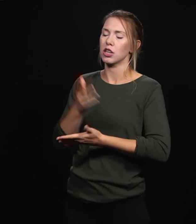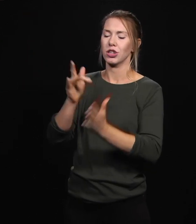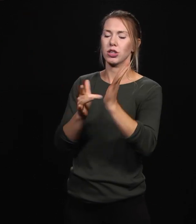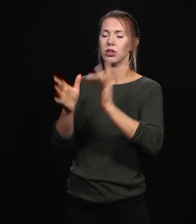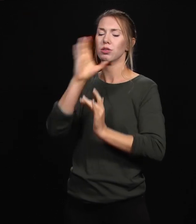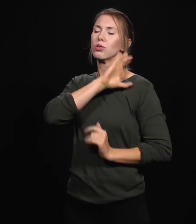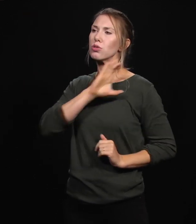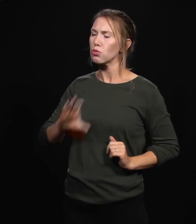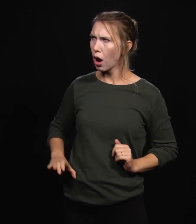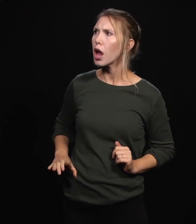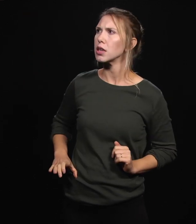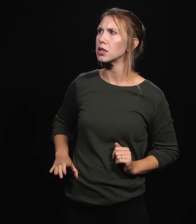obedience, you went to the cross.